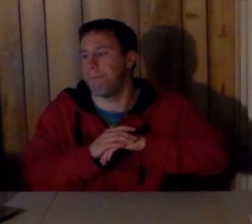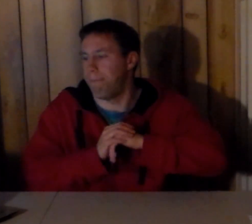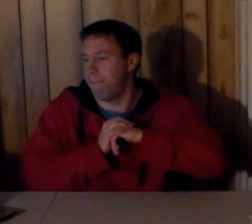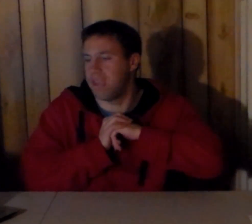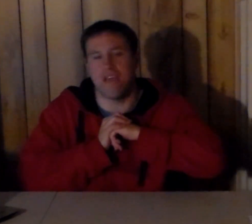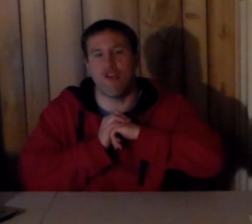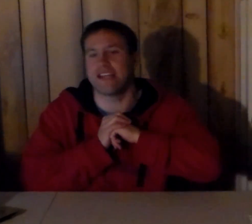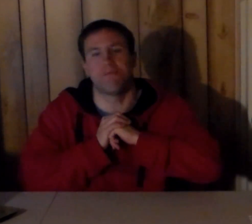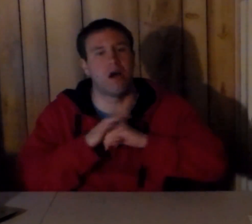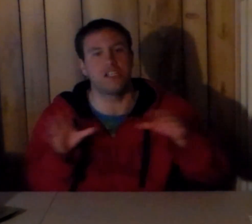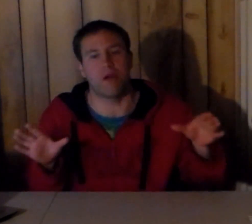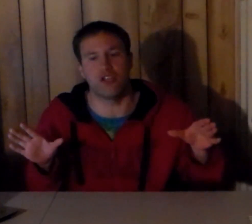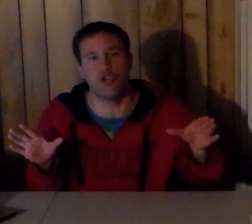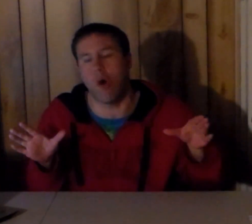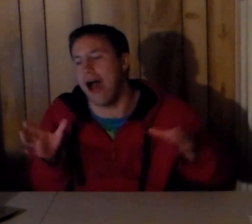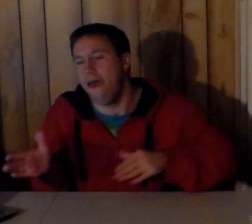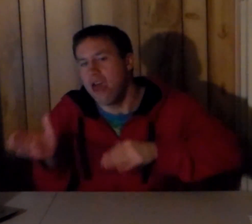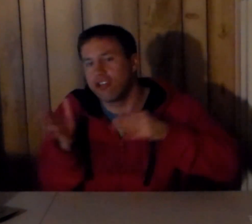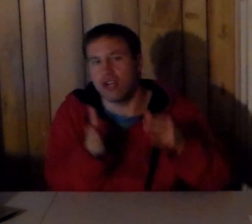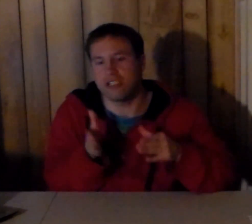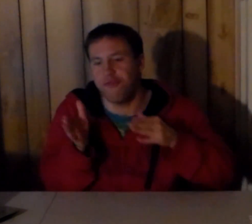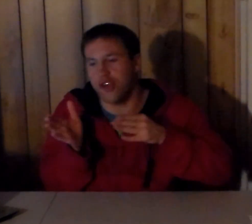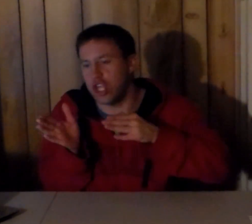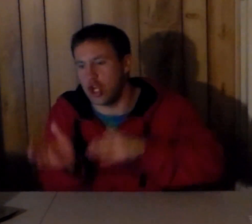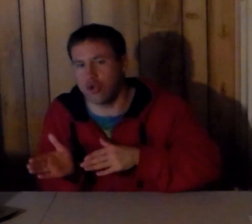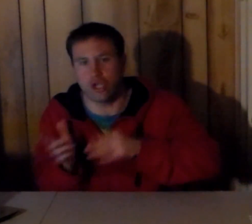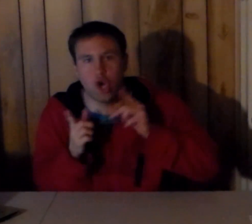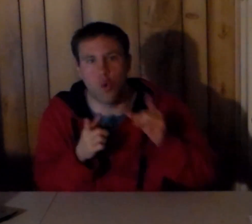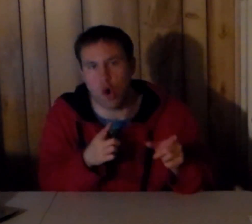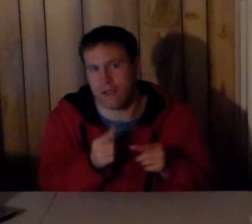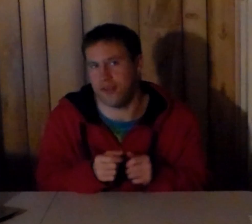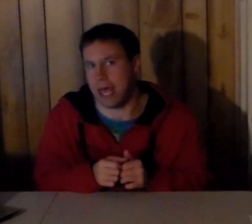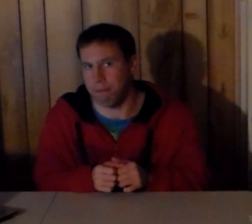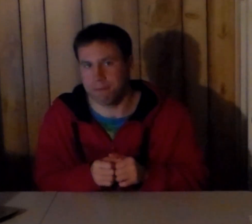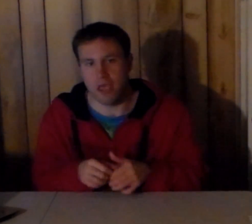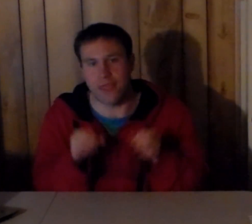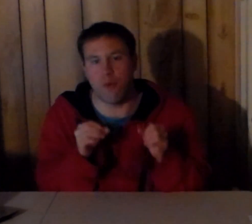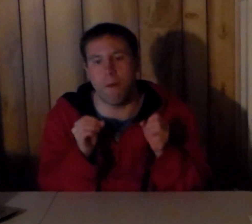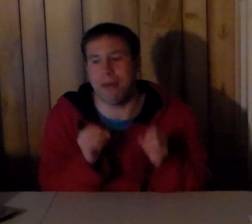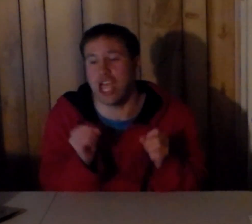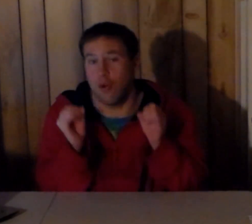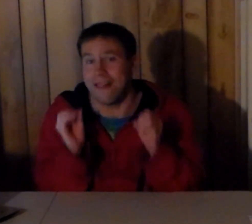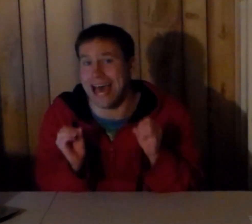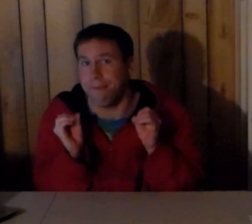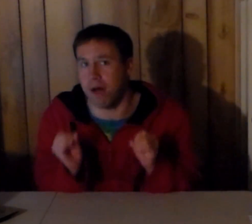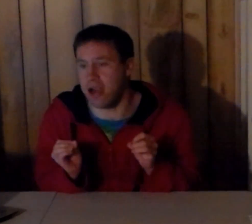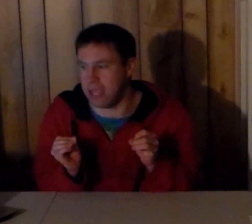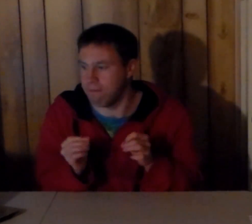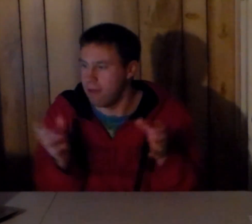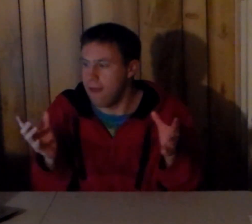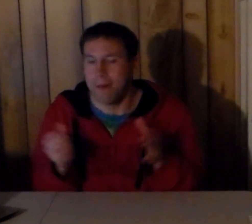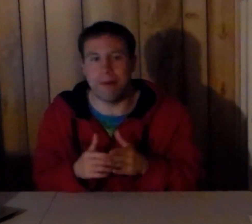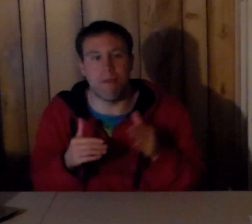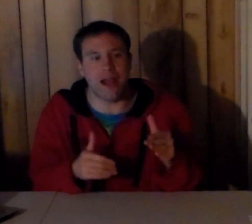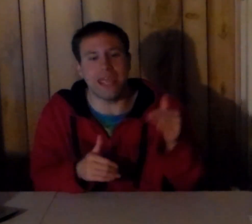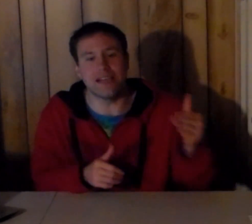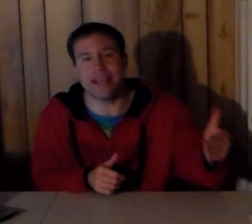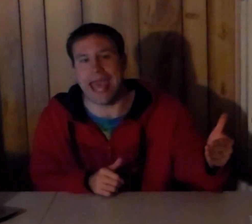give you as much money as you want just for you to go work for them they will pay you a lot of money but money isn't